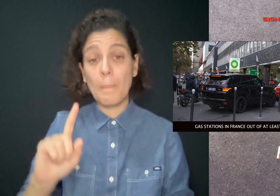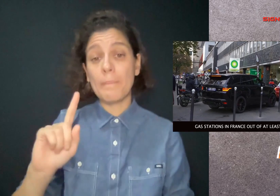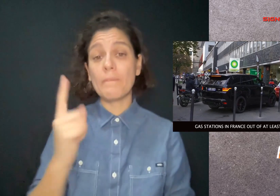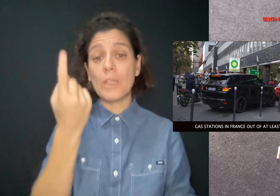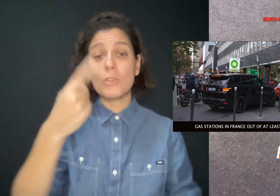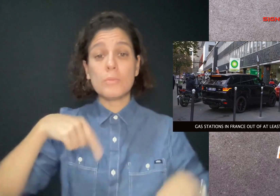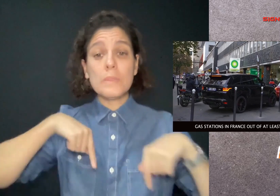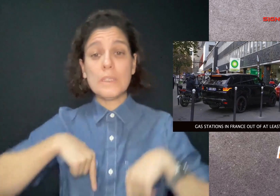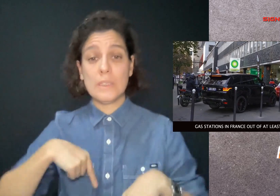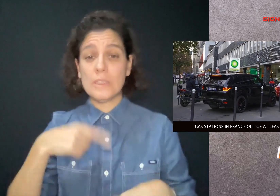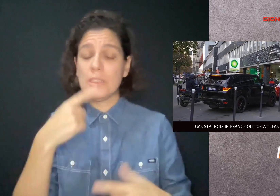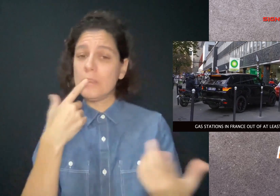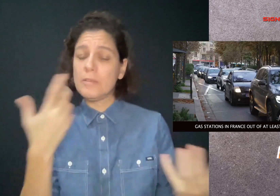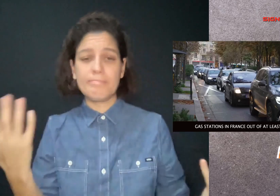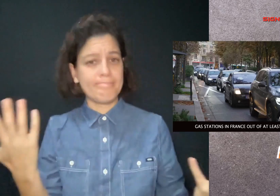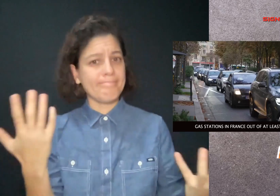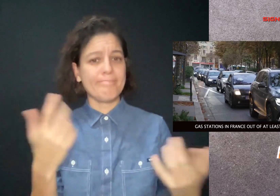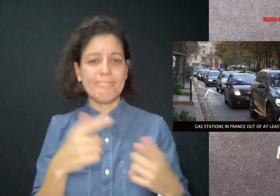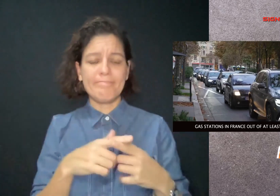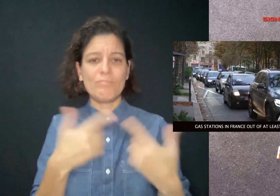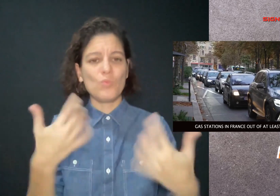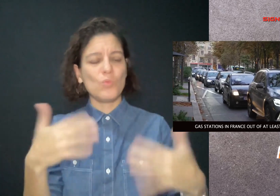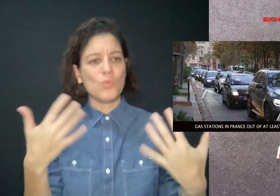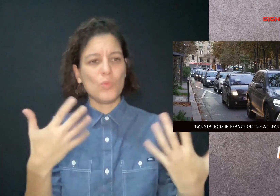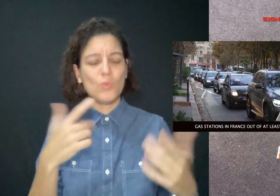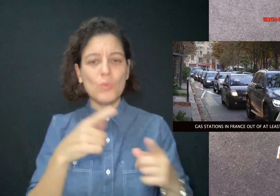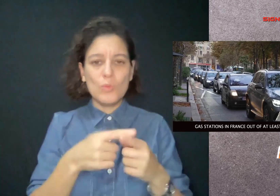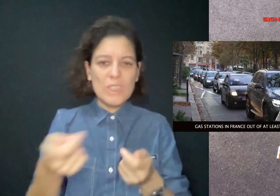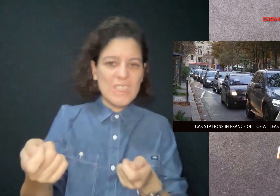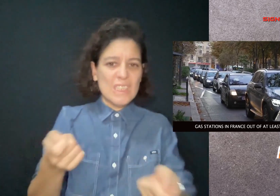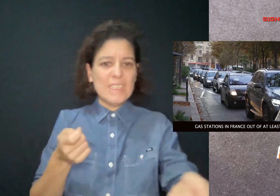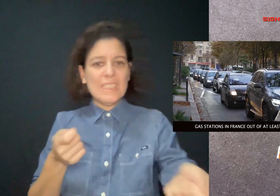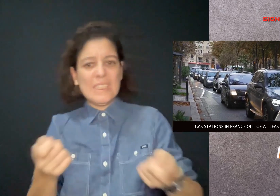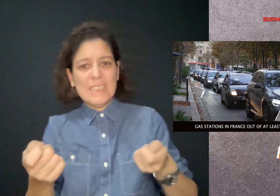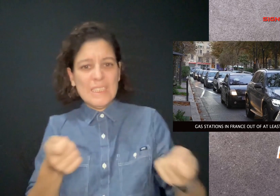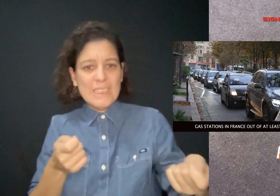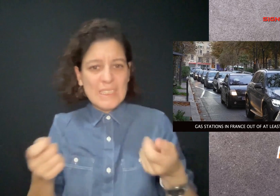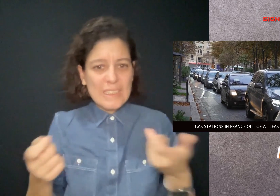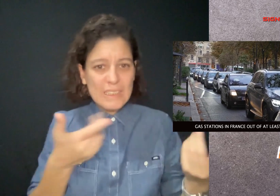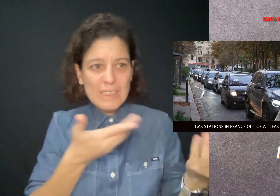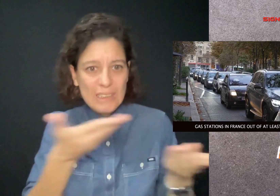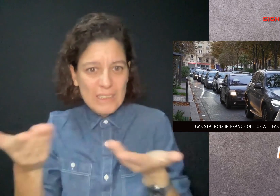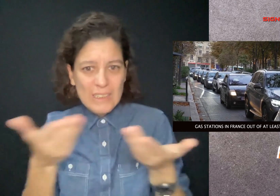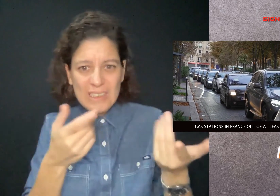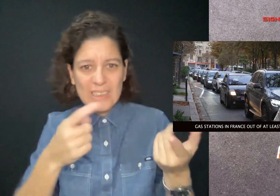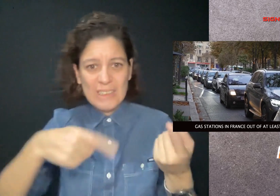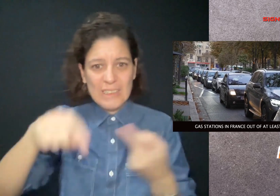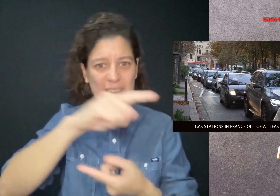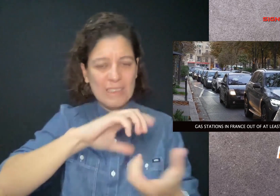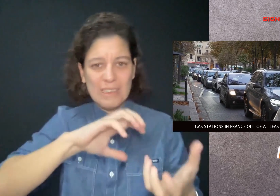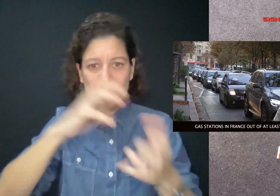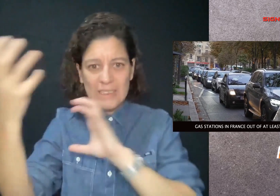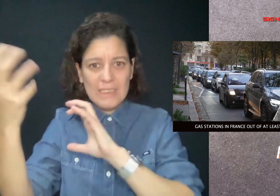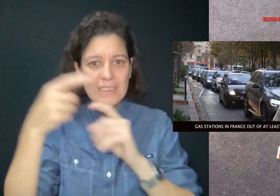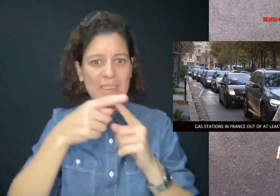The French prime minister blamed the long gas lines on panic buying, not supply problems.